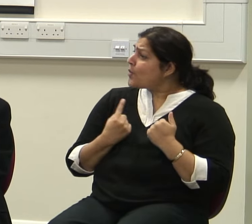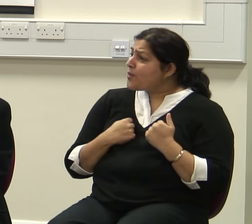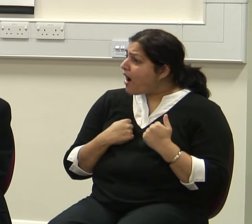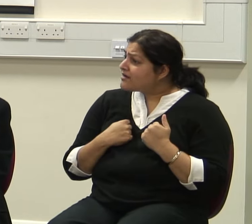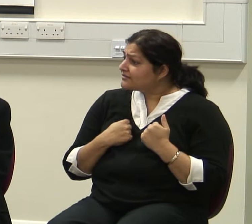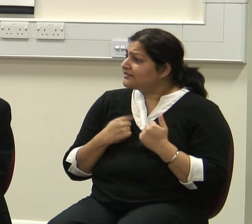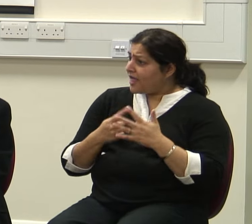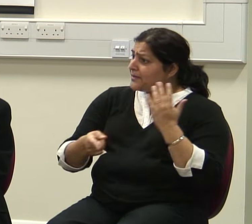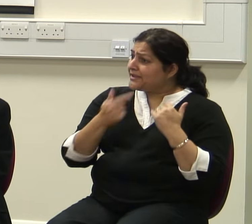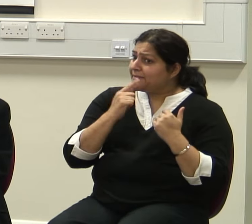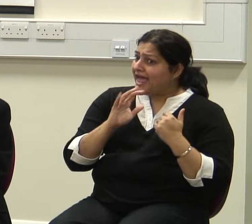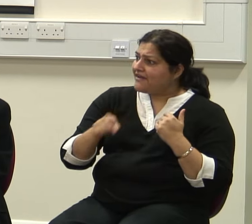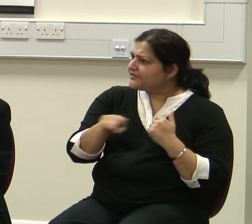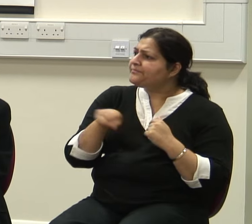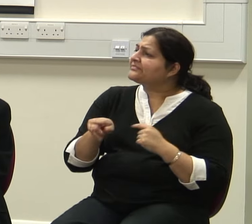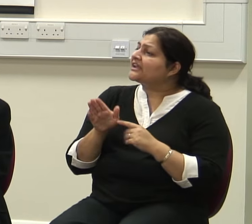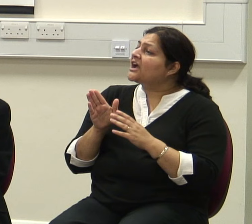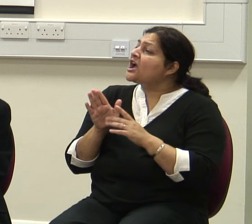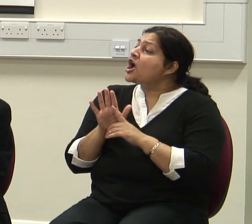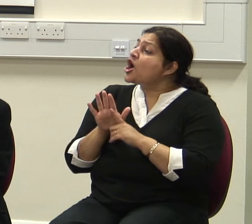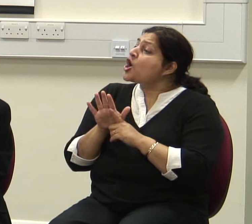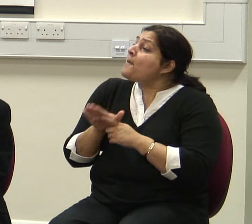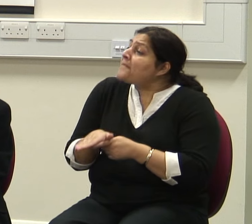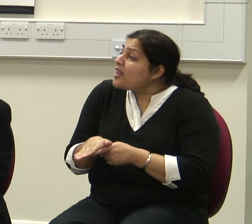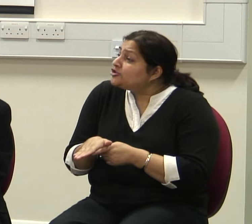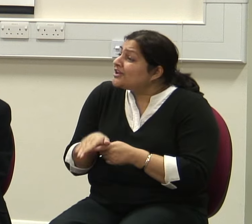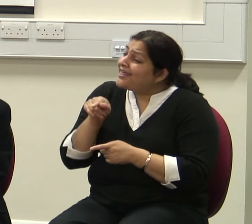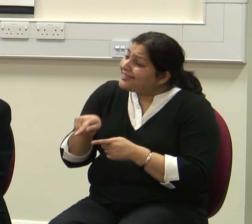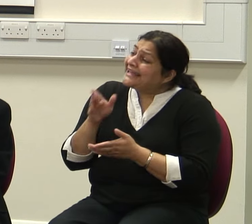that is that compulsion is a bad thing.